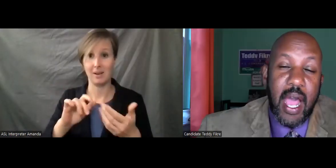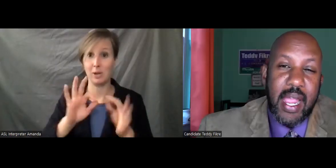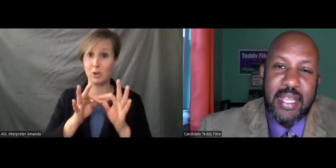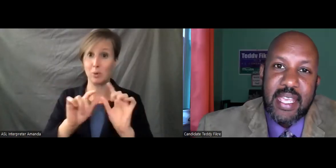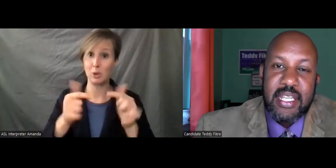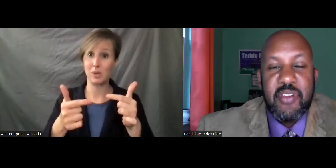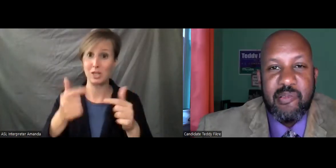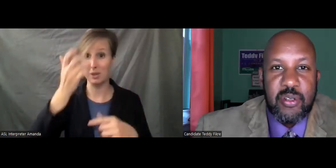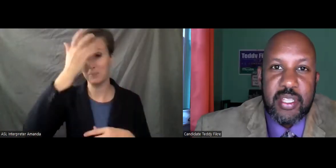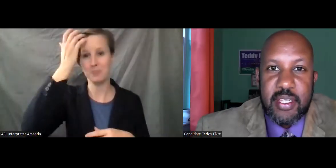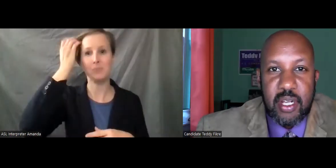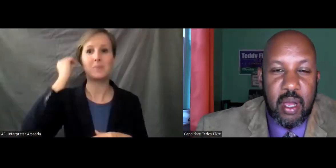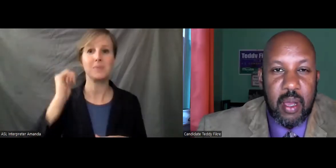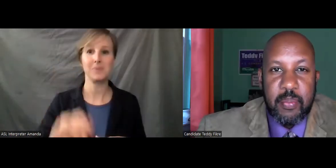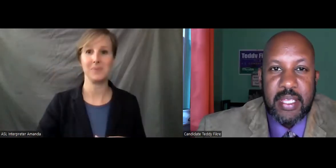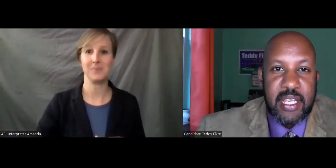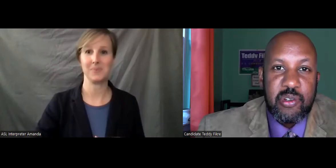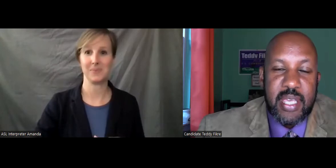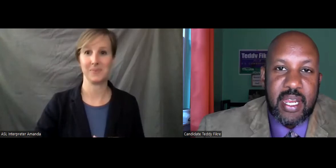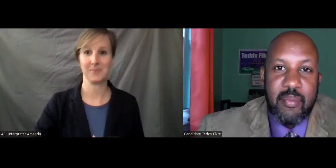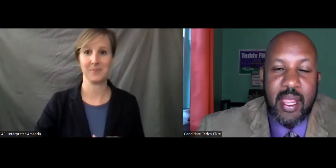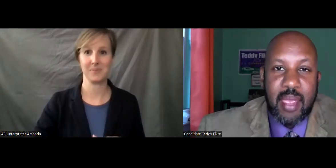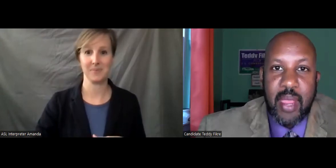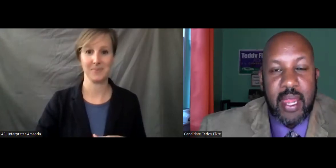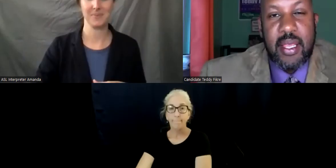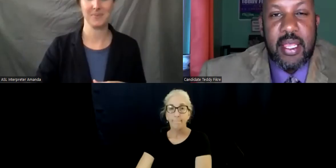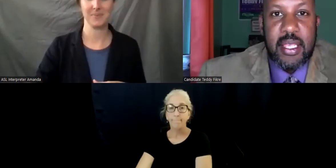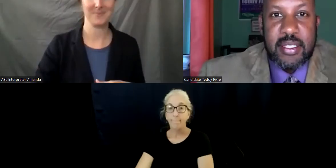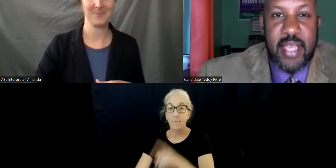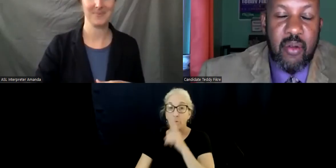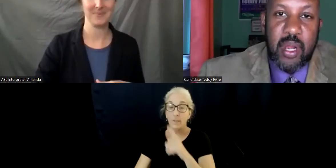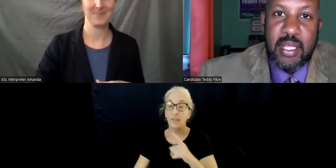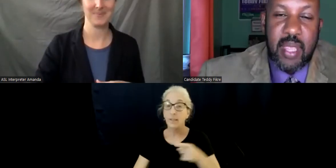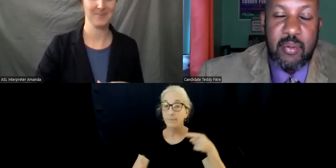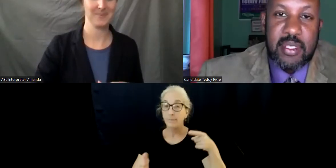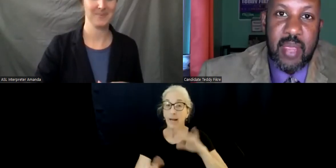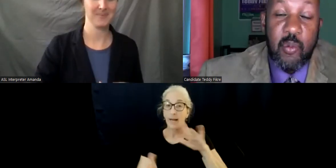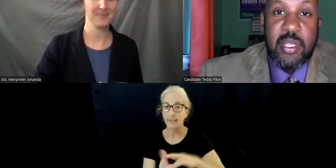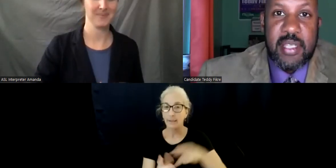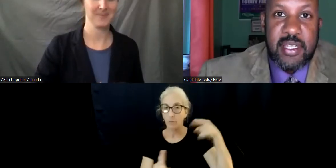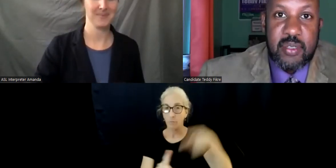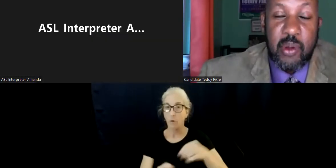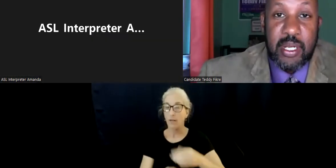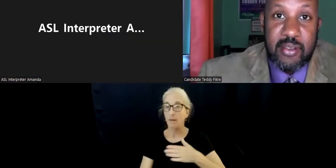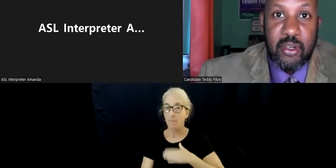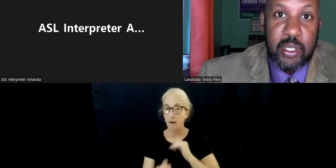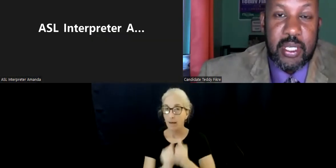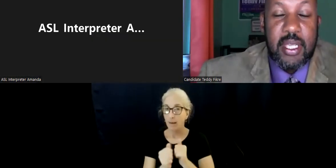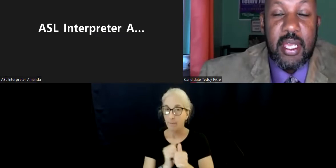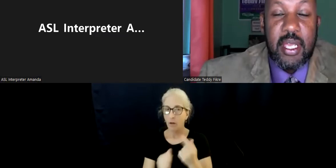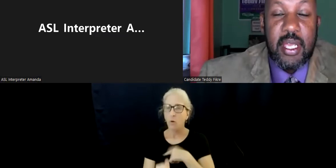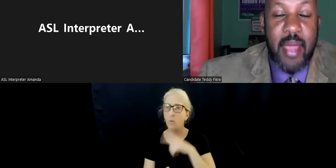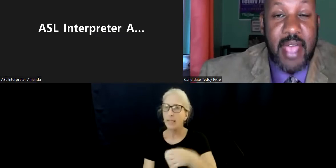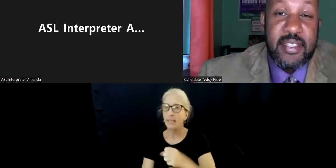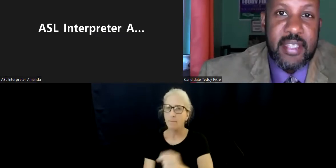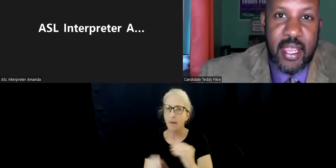Sure. I kind of take a different approach to this. know, a central tenet of my campaign is that we need to be able to make more decisions where we live locally.